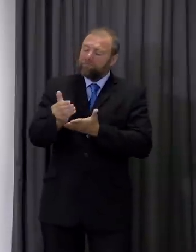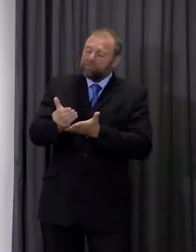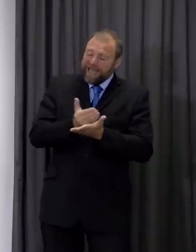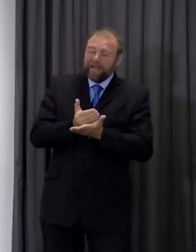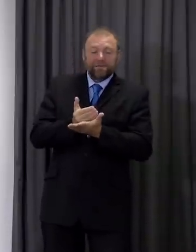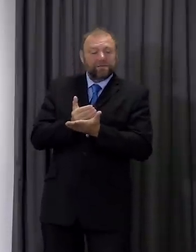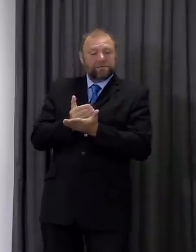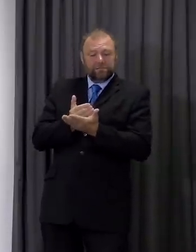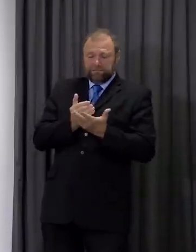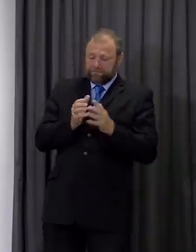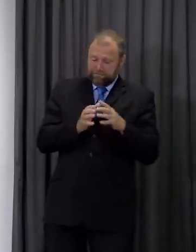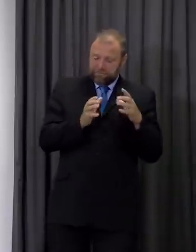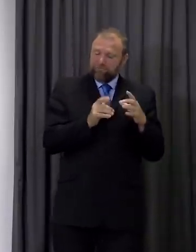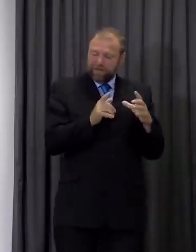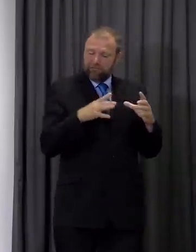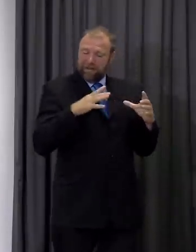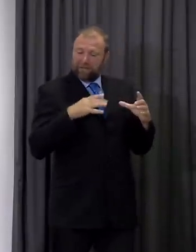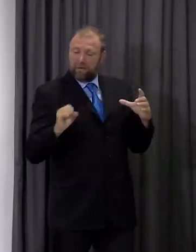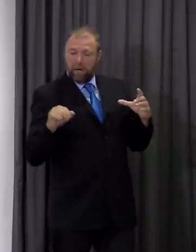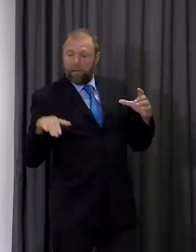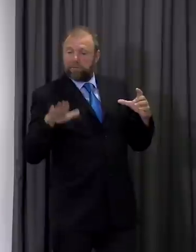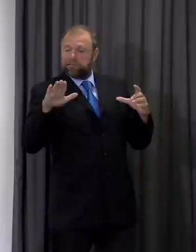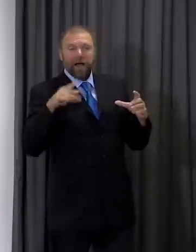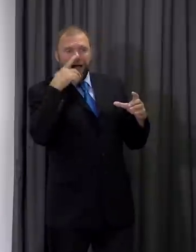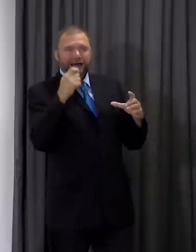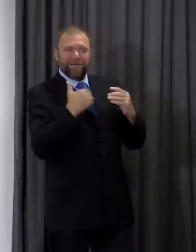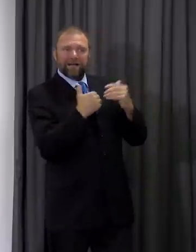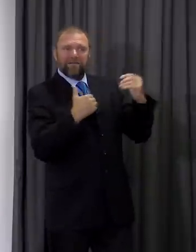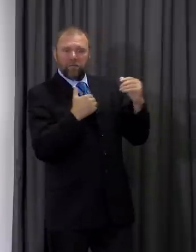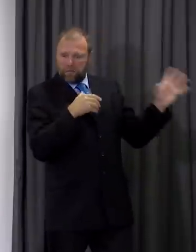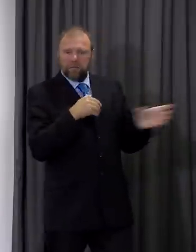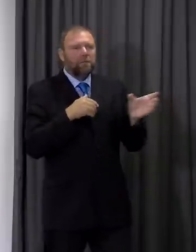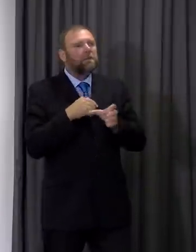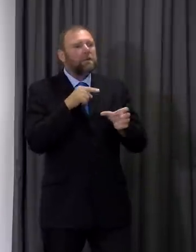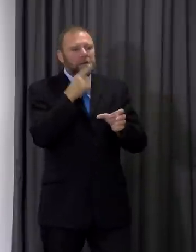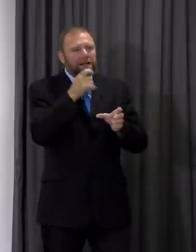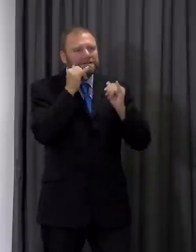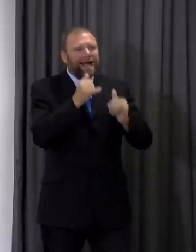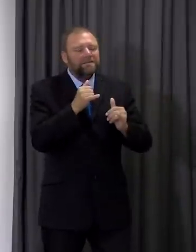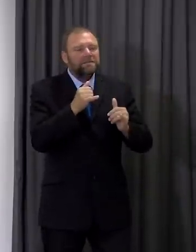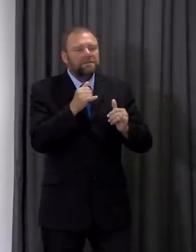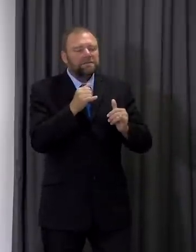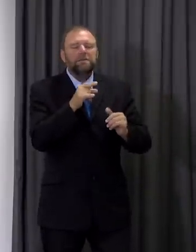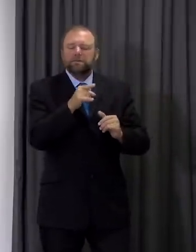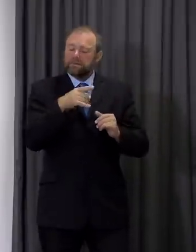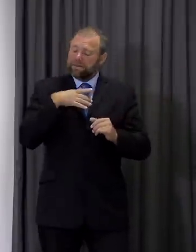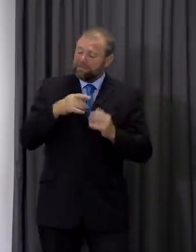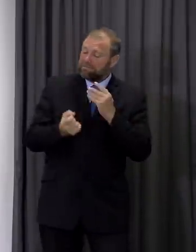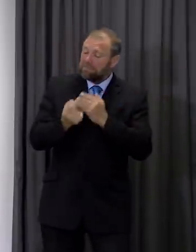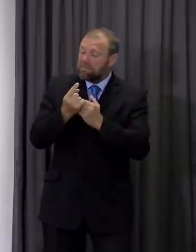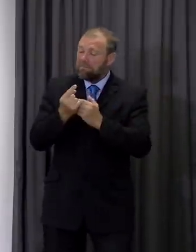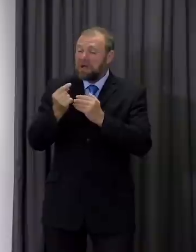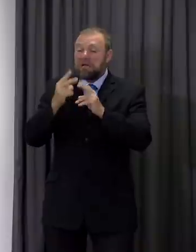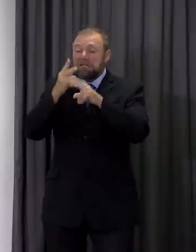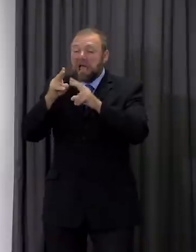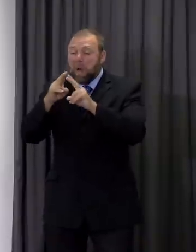need to move that. For example, if we see outbreaks in care homes, if we see more people coming into our hospitals, where those tests are already